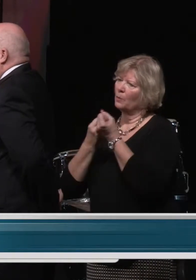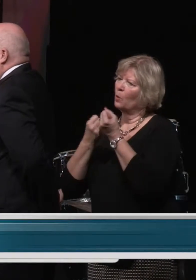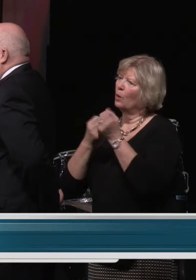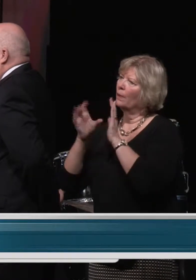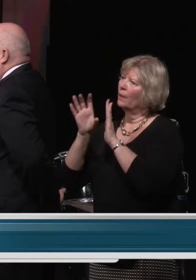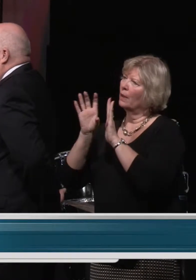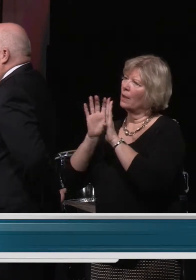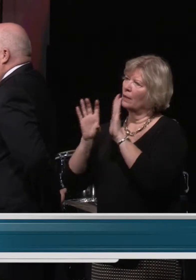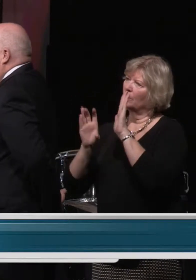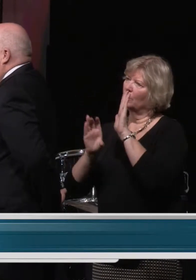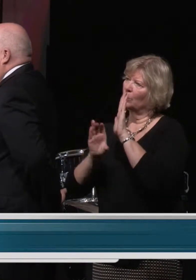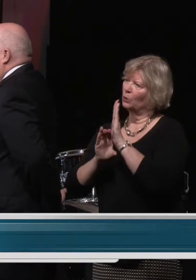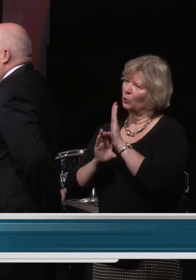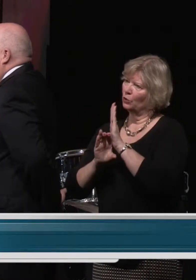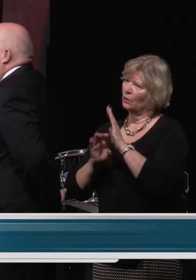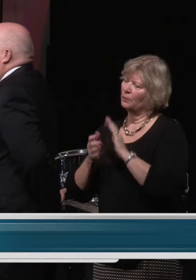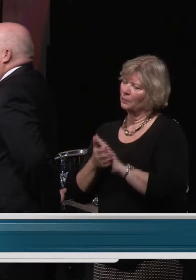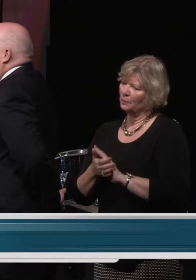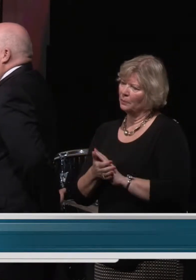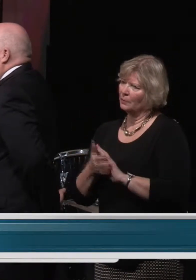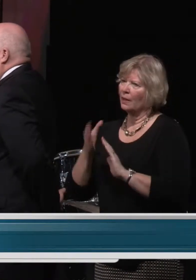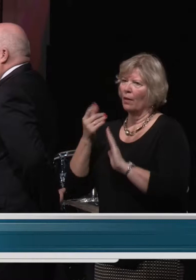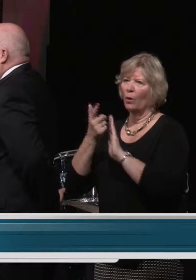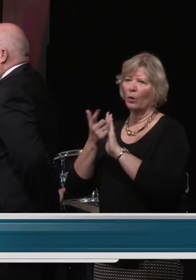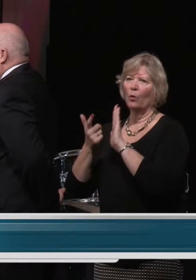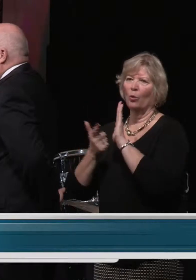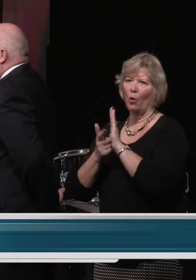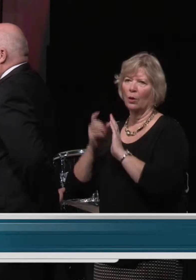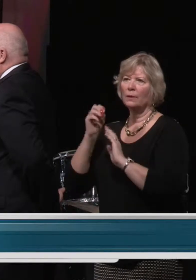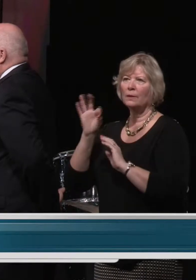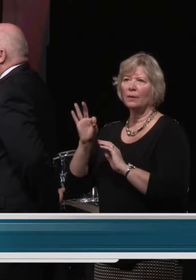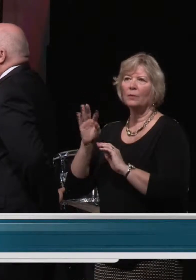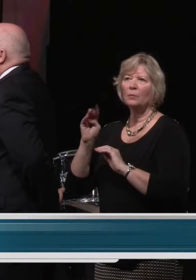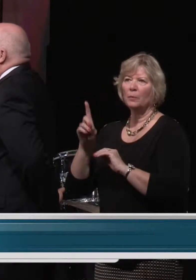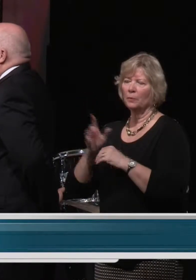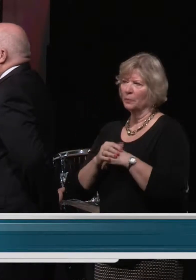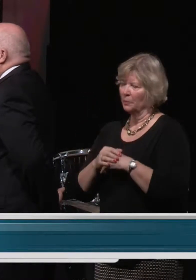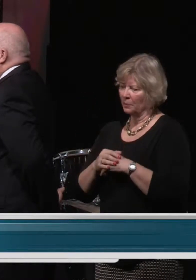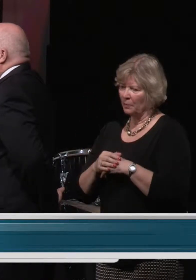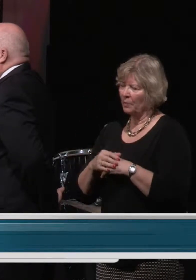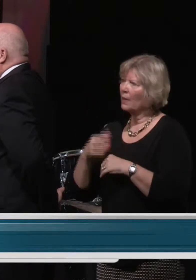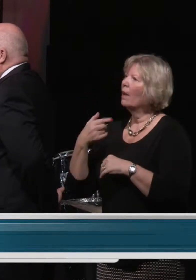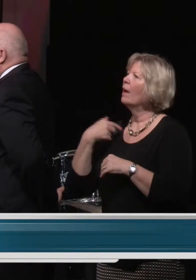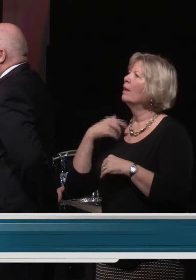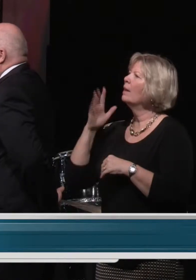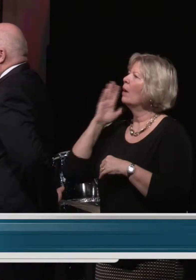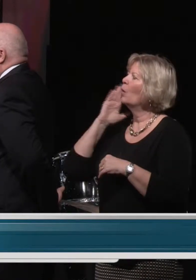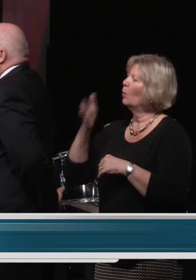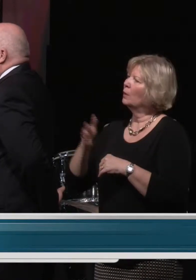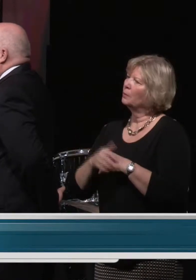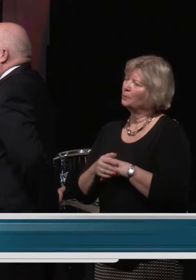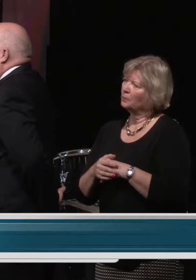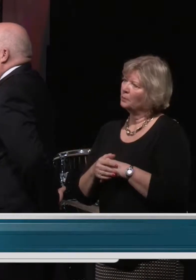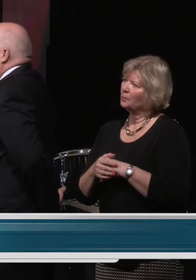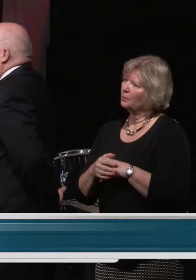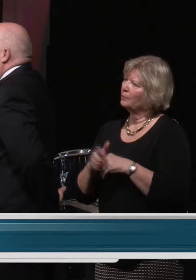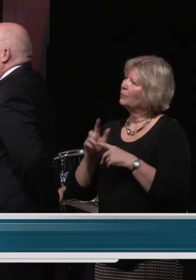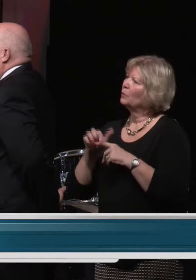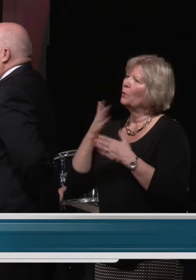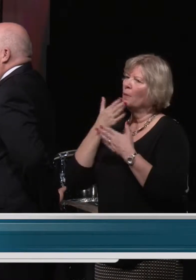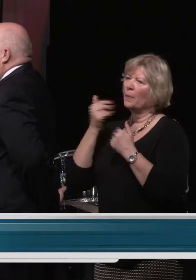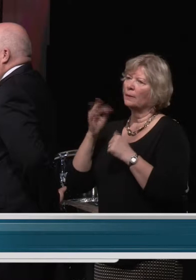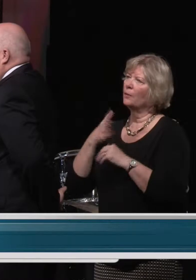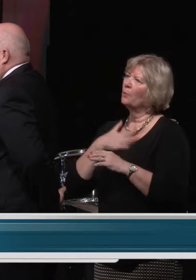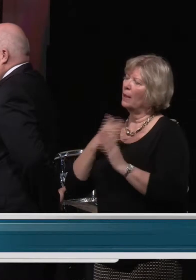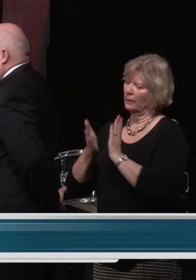Constitution and laws thereof. And that I will to the best of